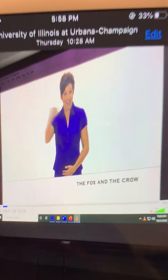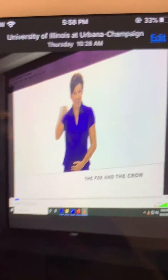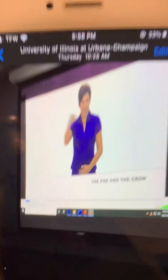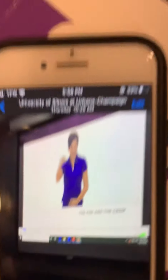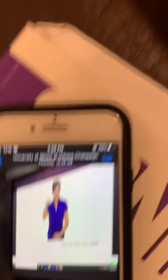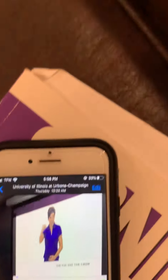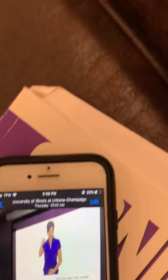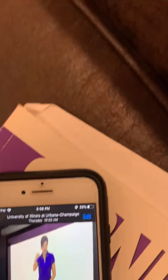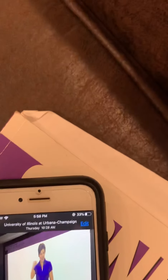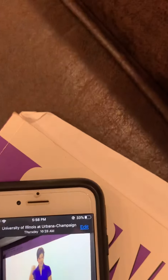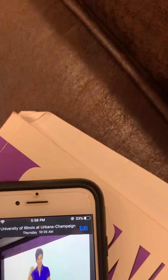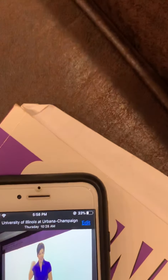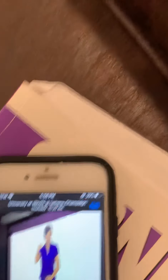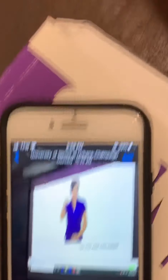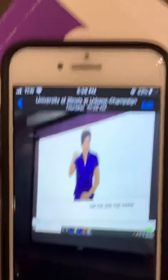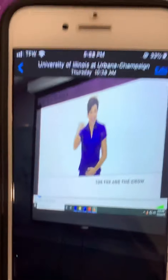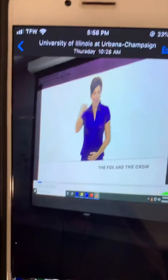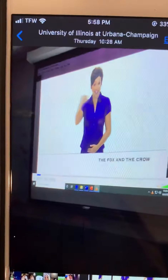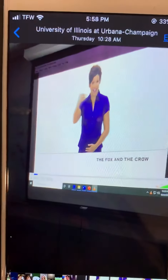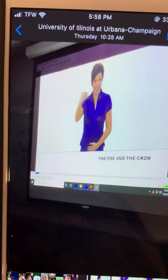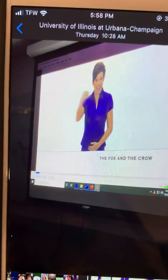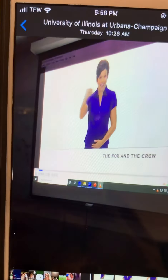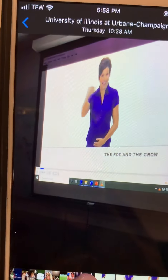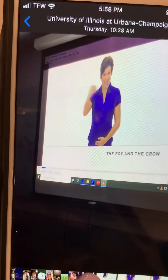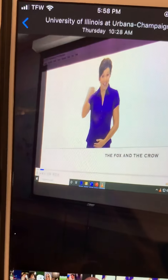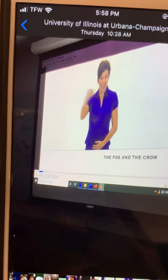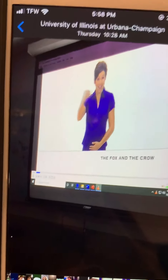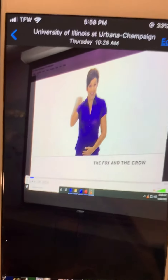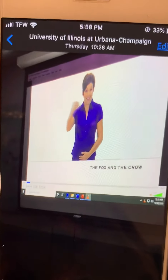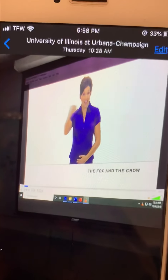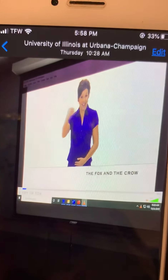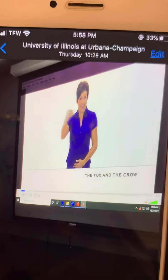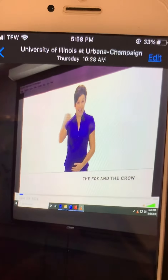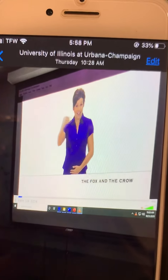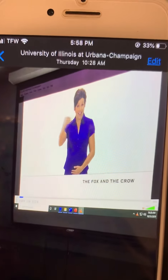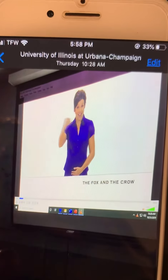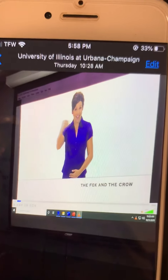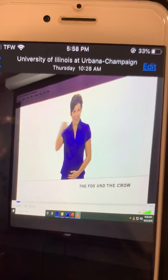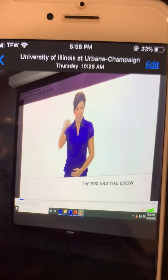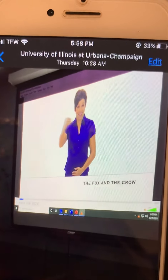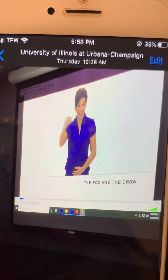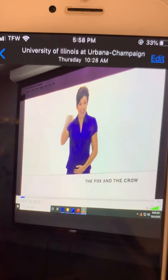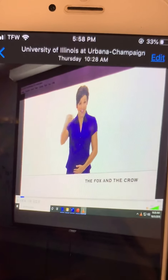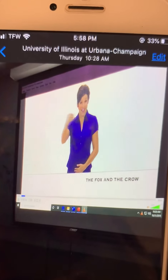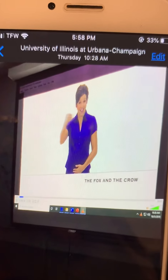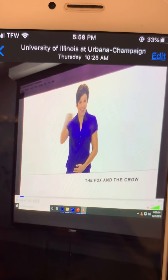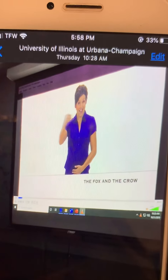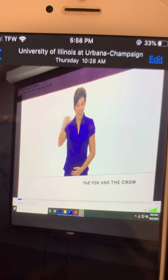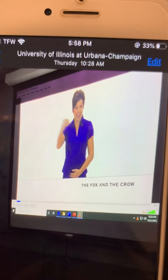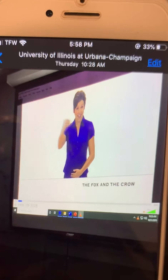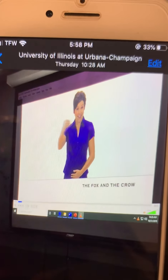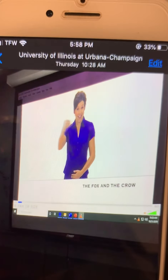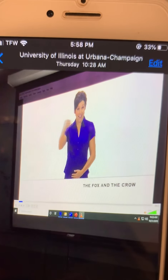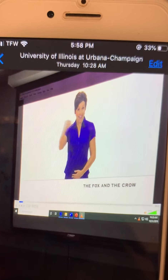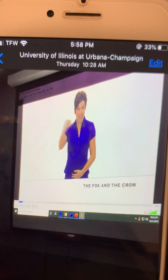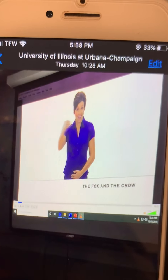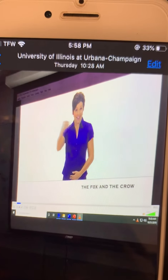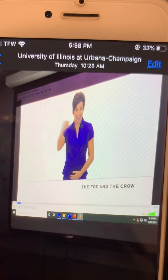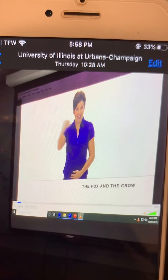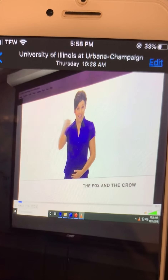that great. Now, strictly for the purpose of showing off the weapon's effectiveness as much as possible, all the gameplay you guys are seeing is from